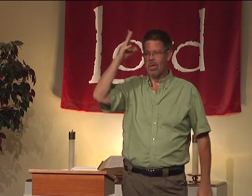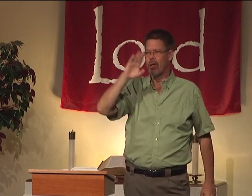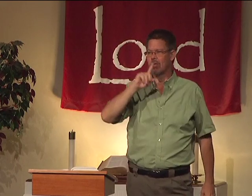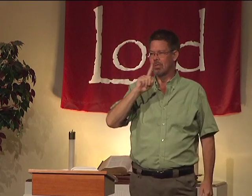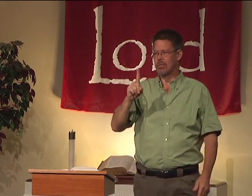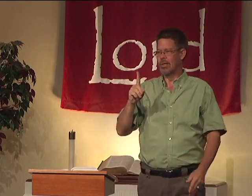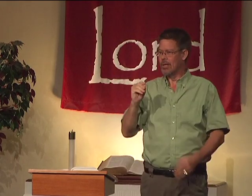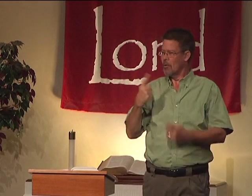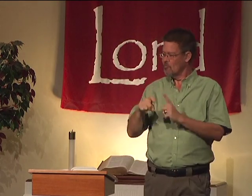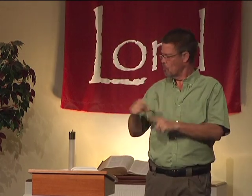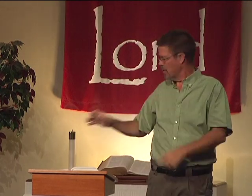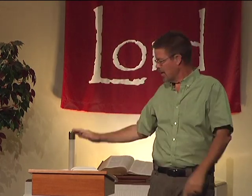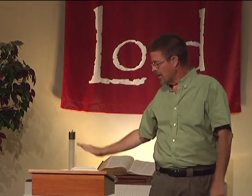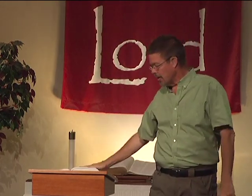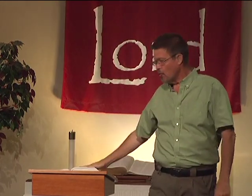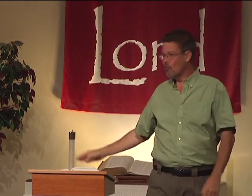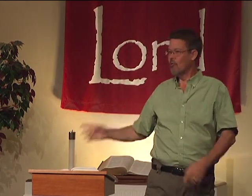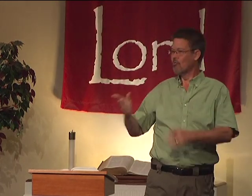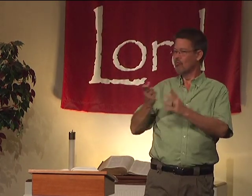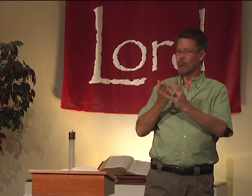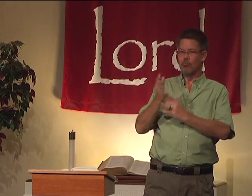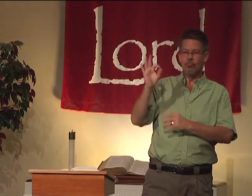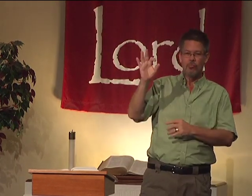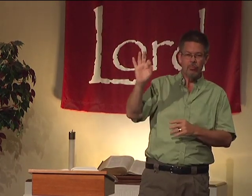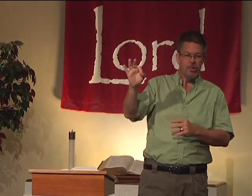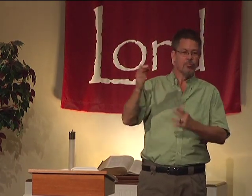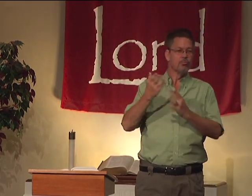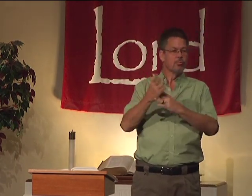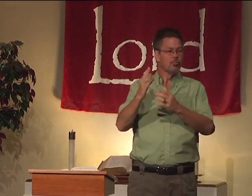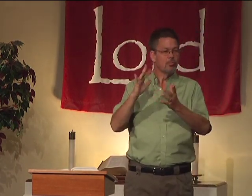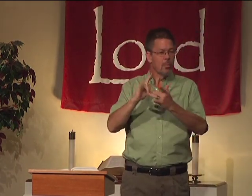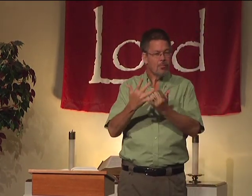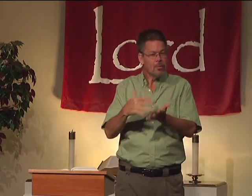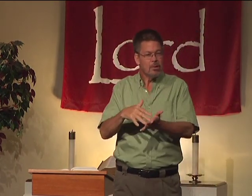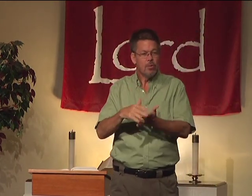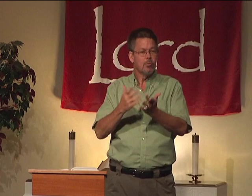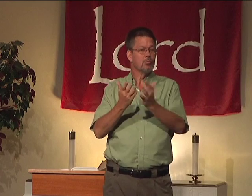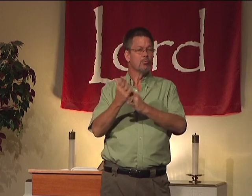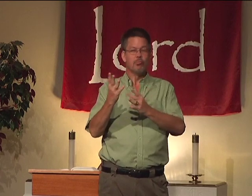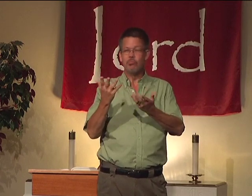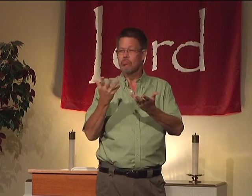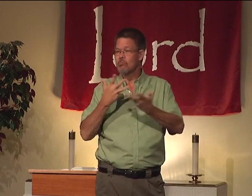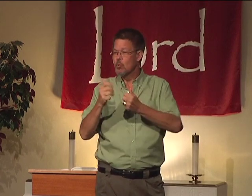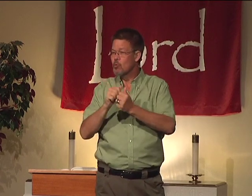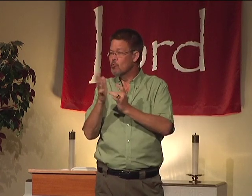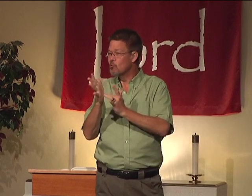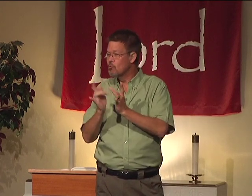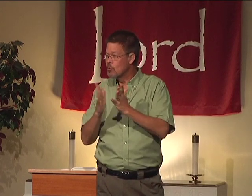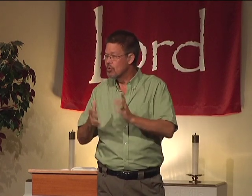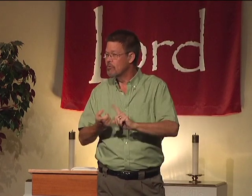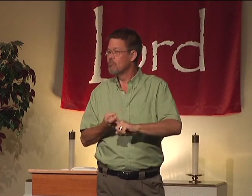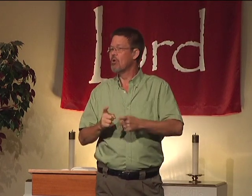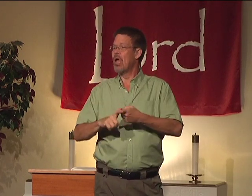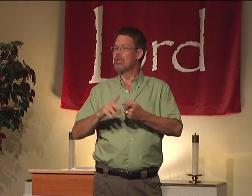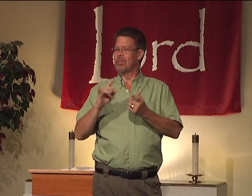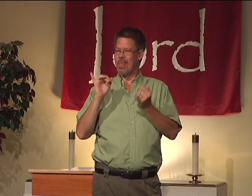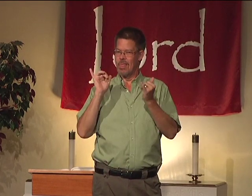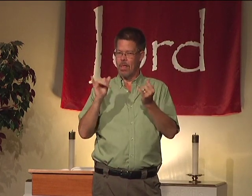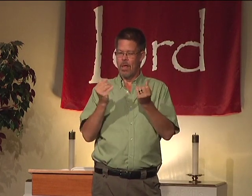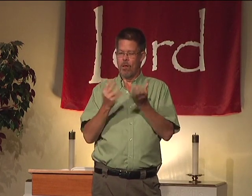how magnificent God truly is. And you get it from the Bible. Through sermons, through Bible study, through talking with other Christians and